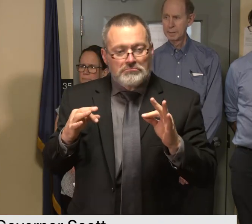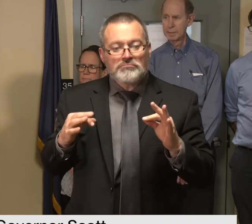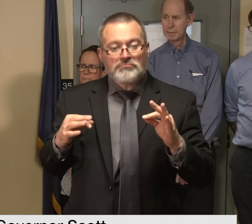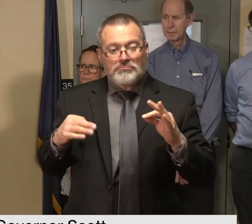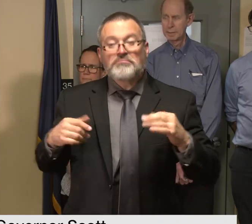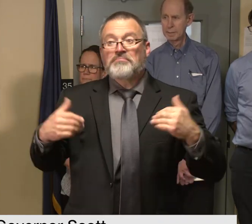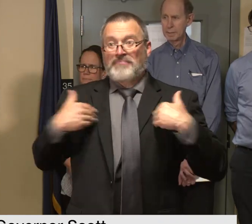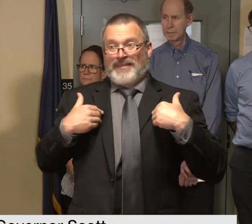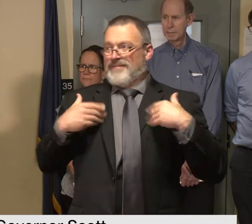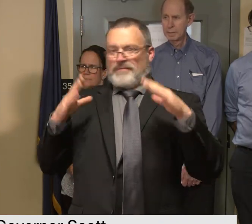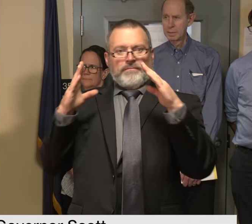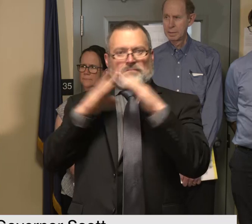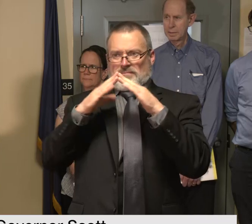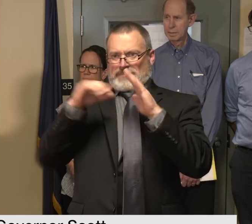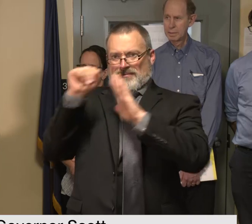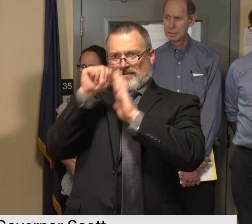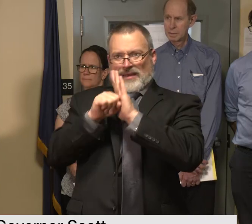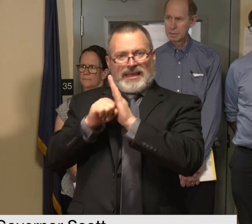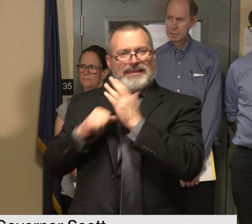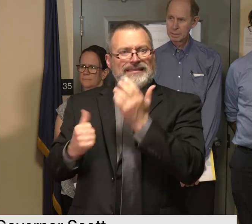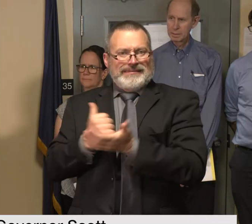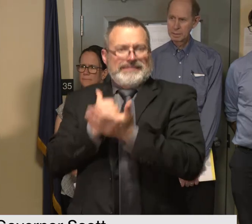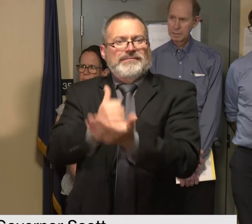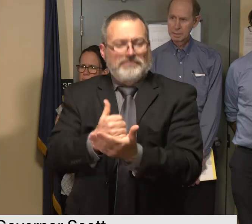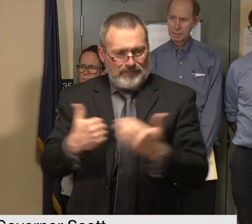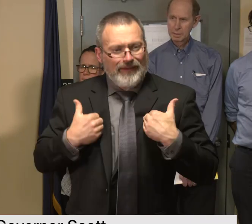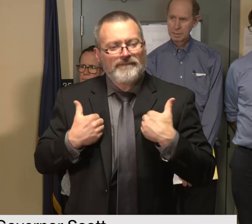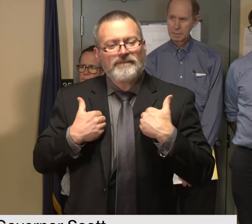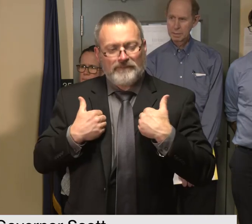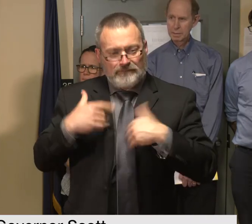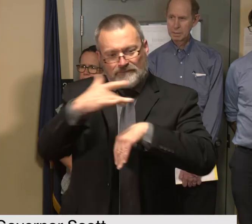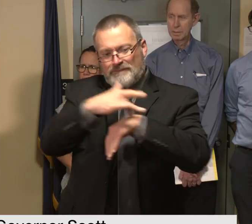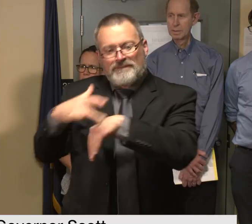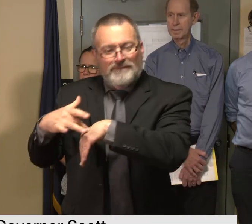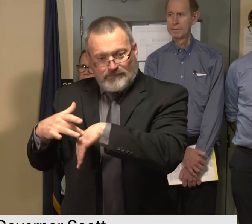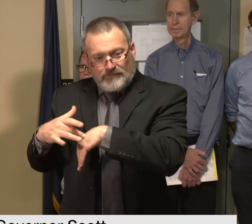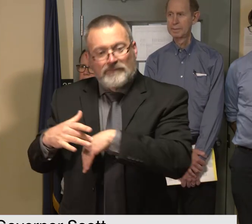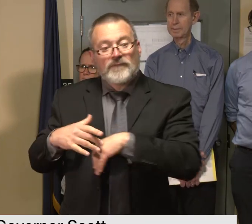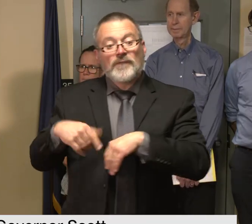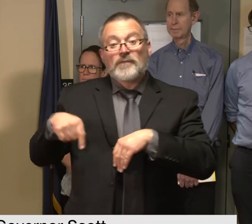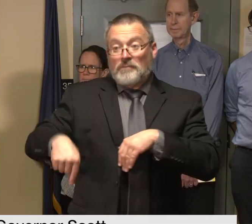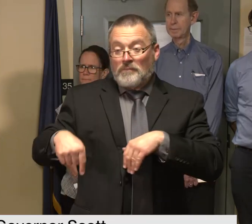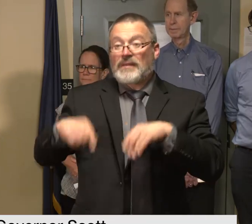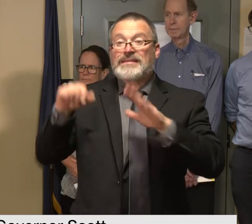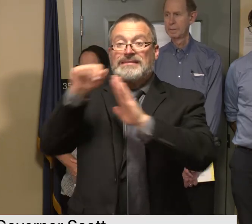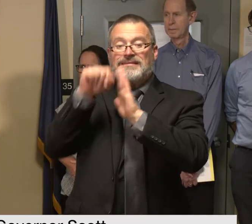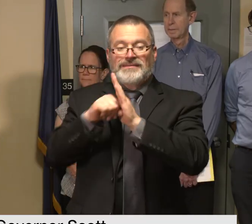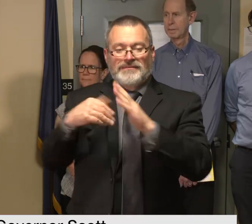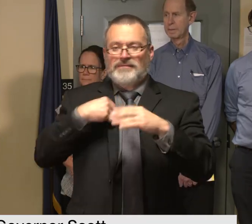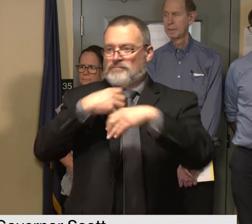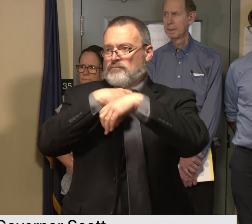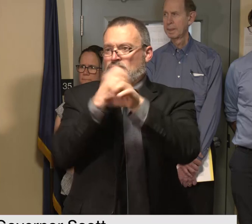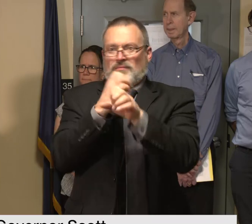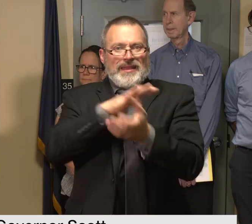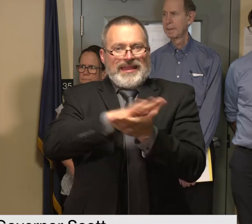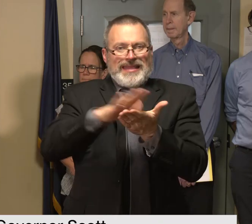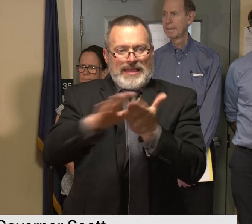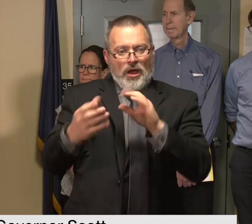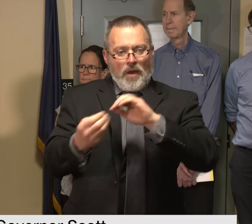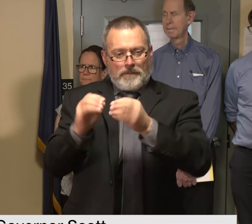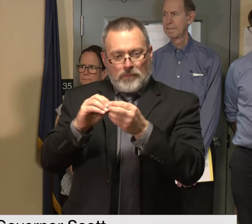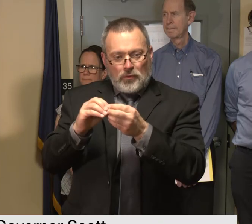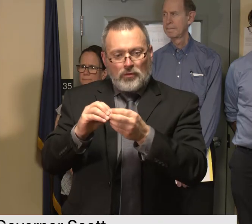Vermonters can call the state's crisis cleanup line to request help in cleaning up debris mucking out